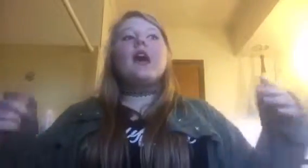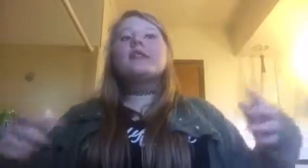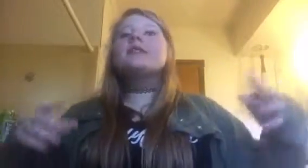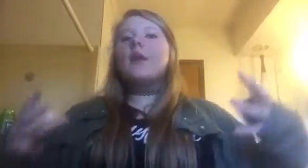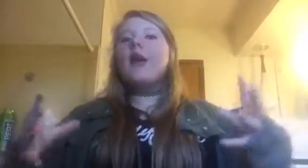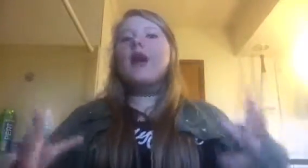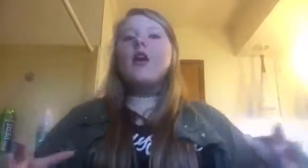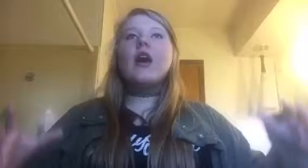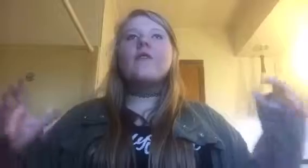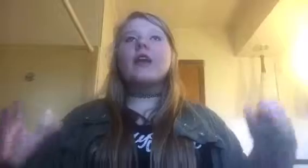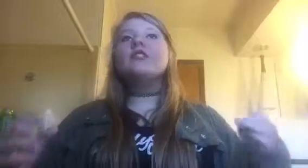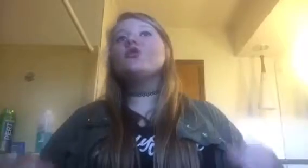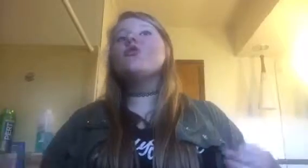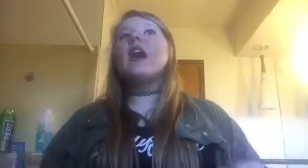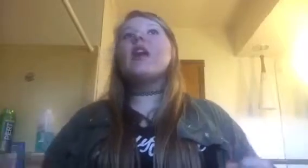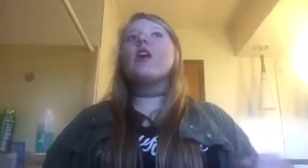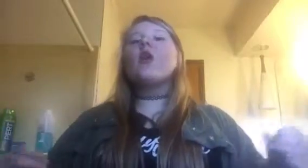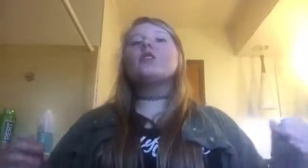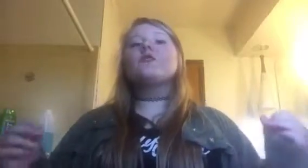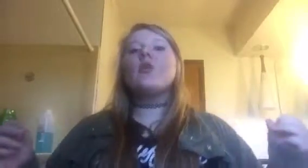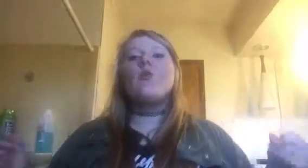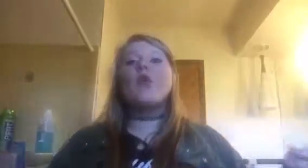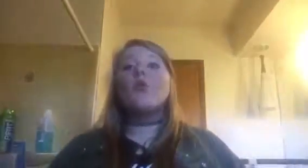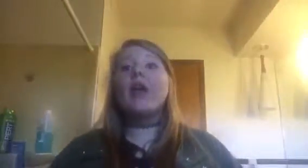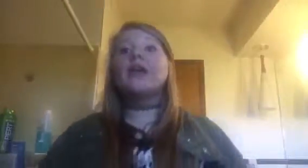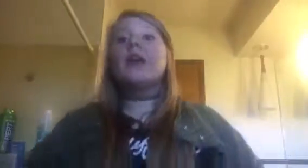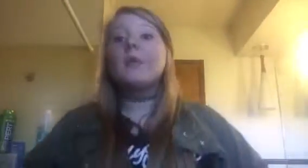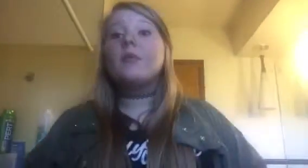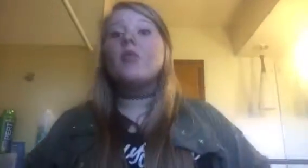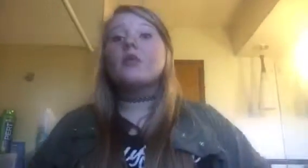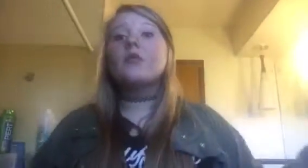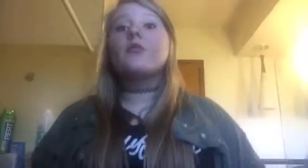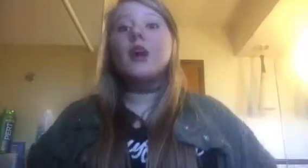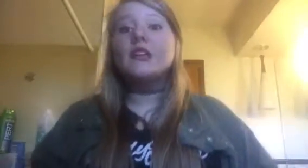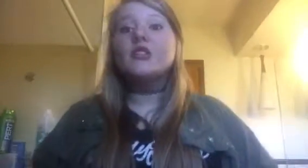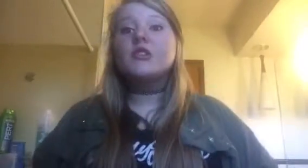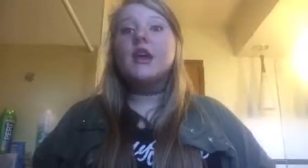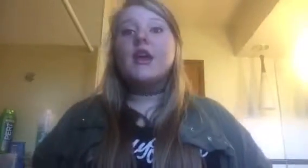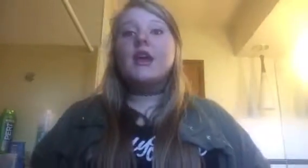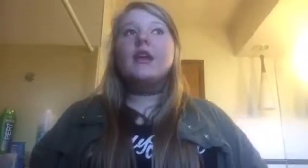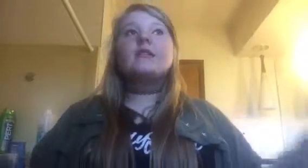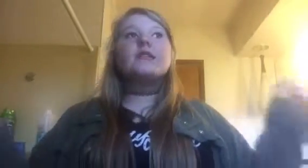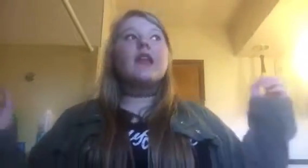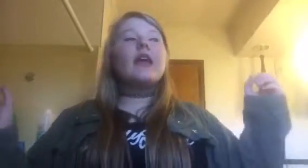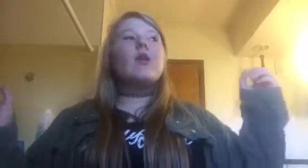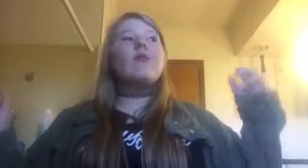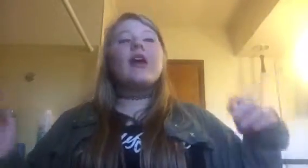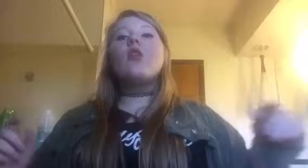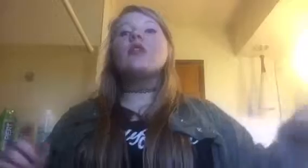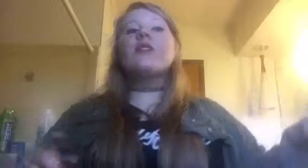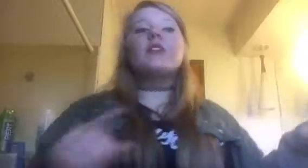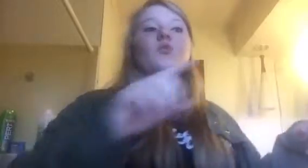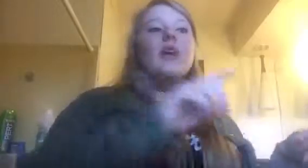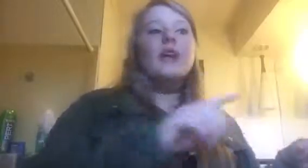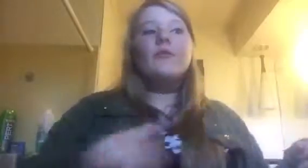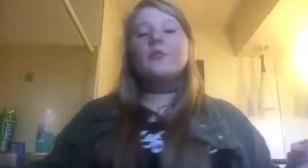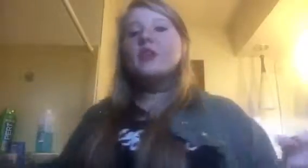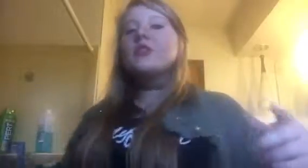And somehow, if I do that, I always feel more waking up and more refreshed. It's like, if I only, if I just wake up from pure